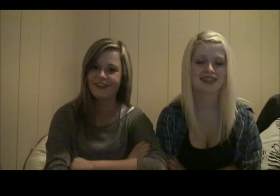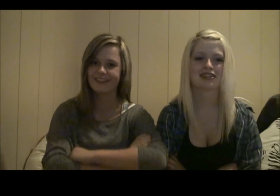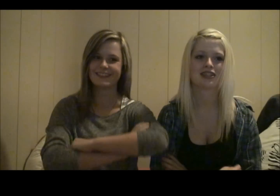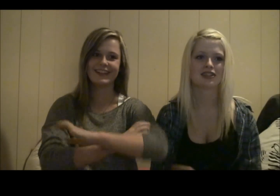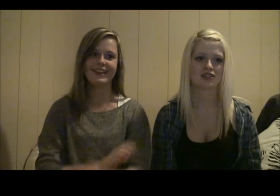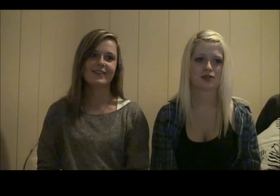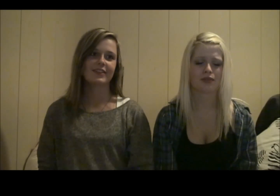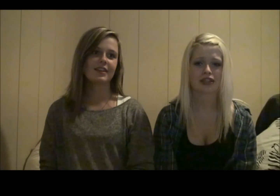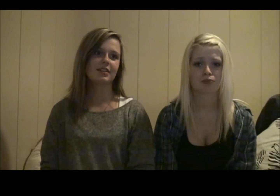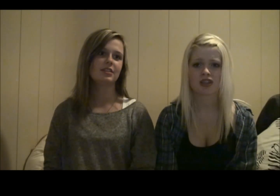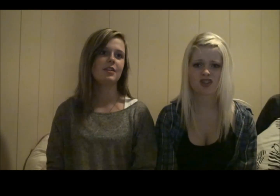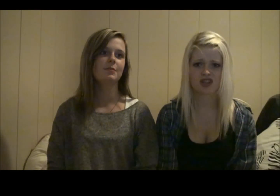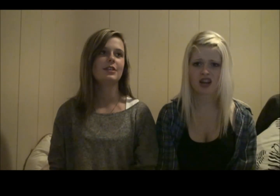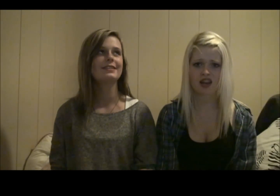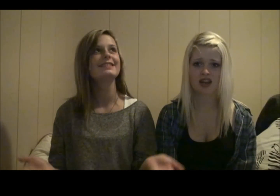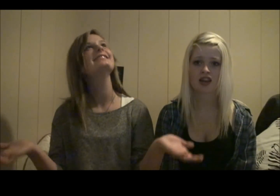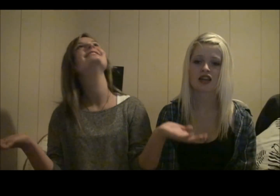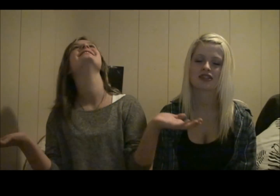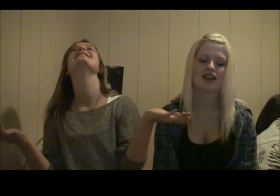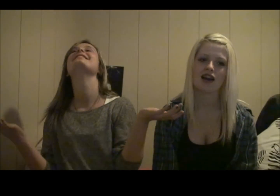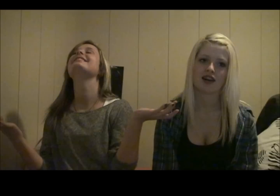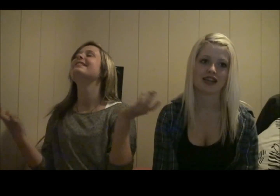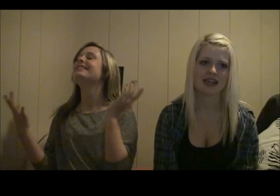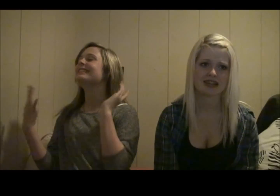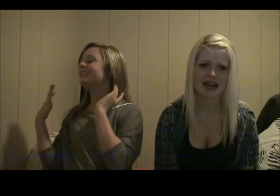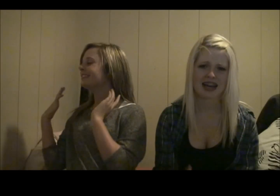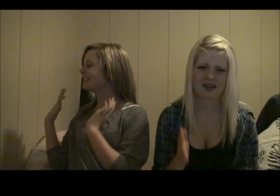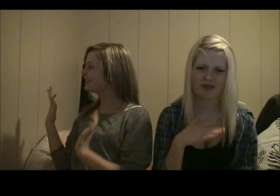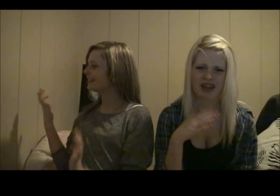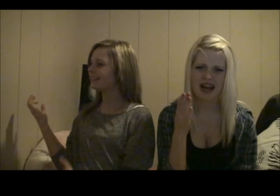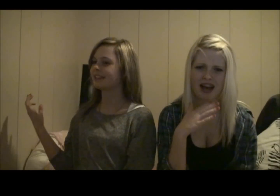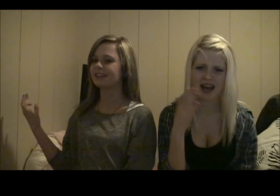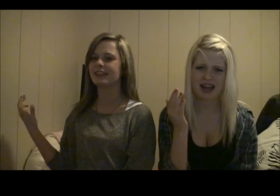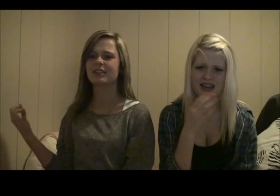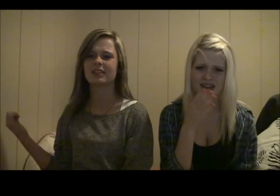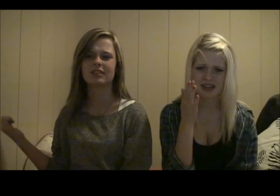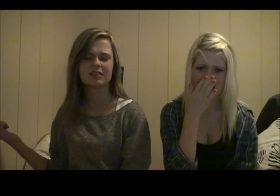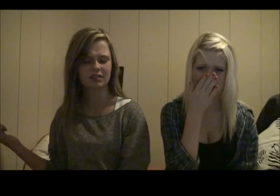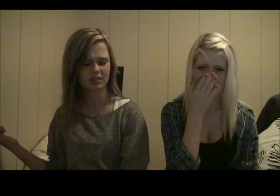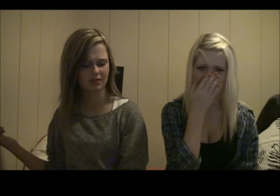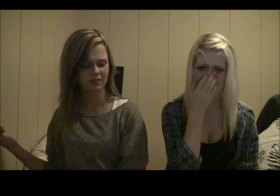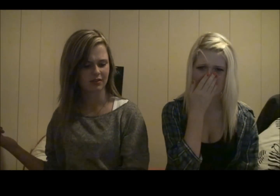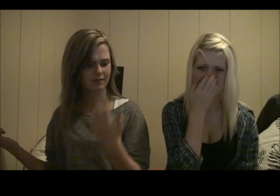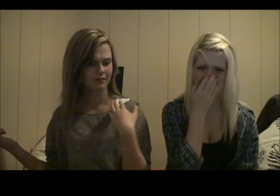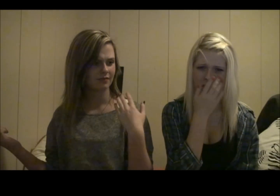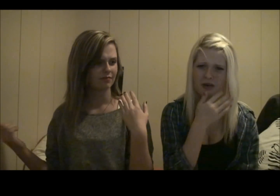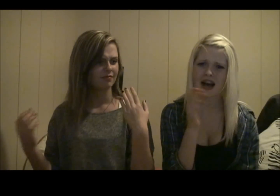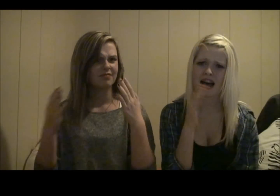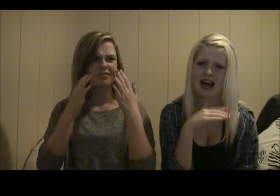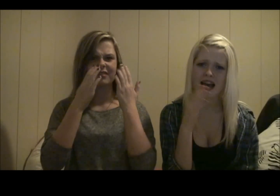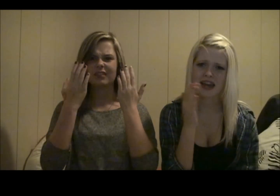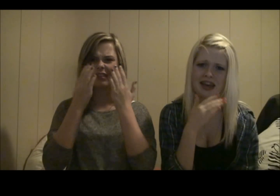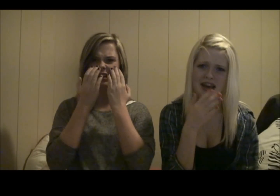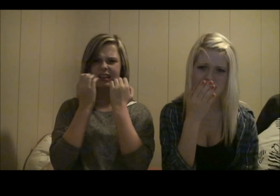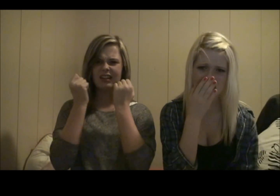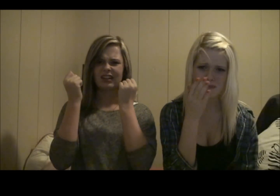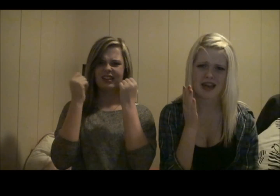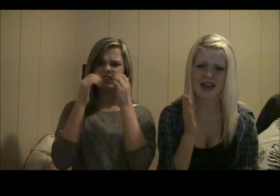Do i smell cheese or hear that a fly? I don't know why I smell